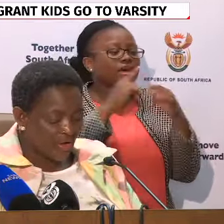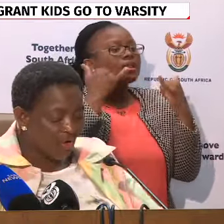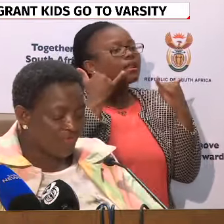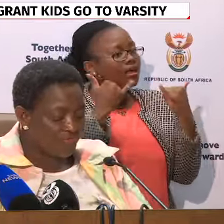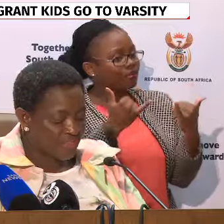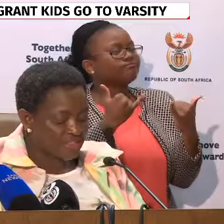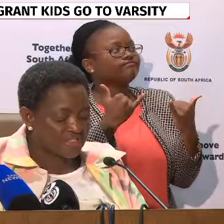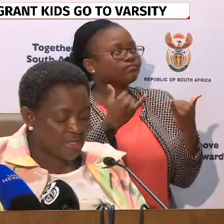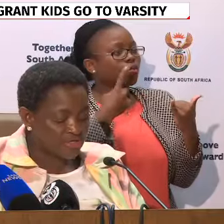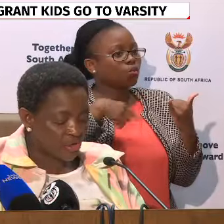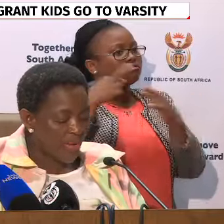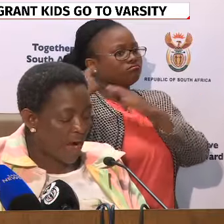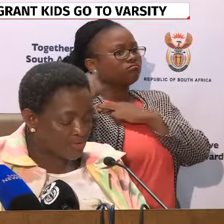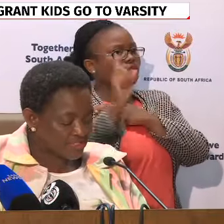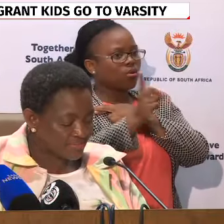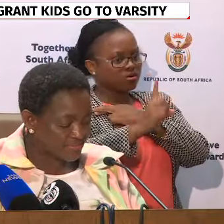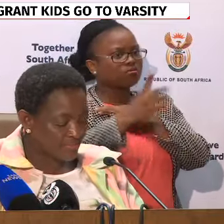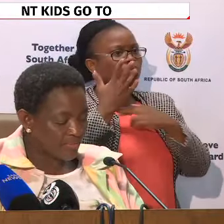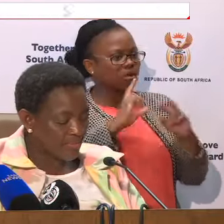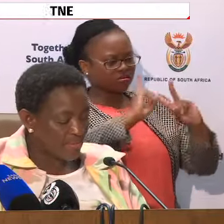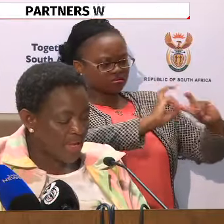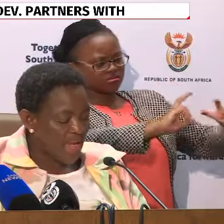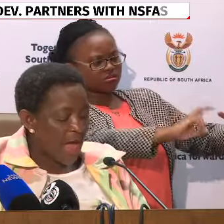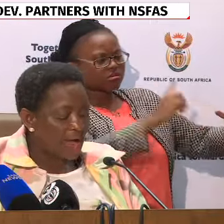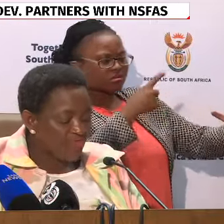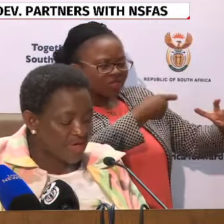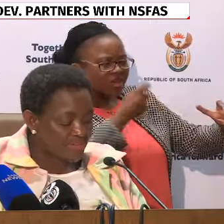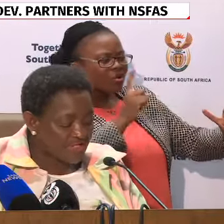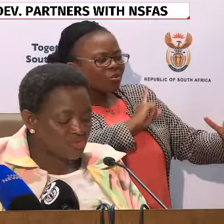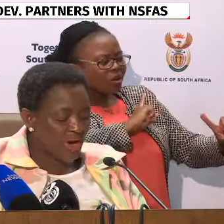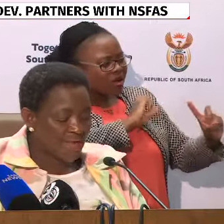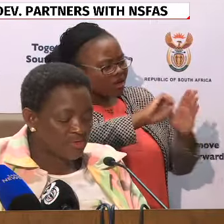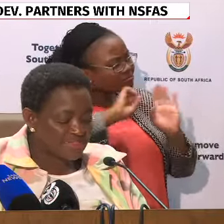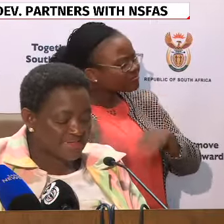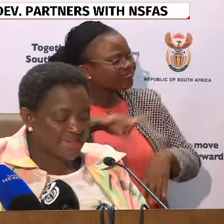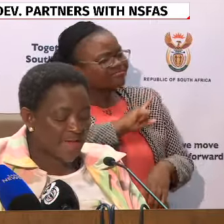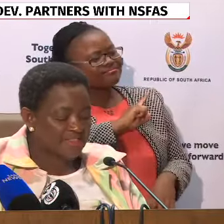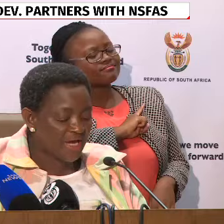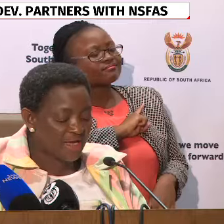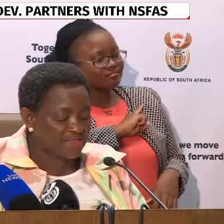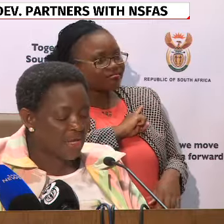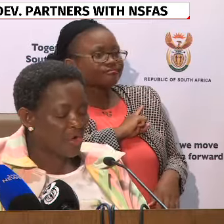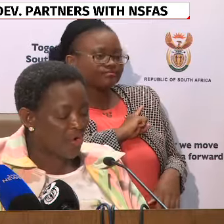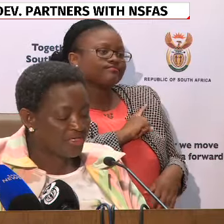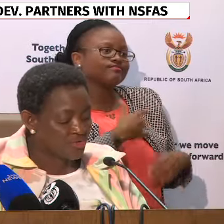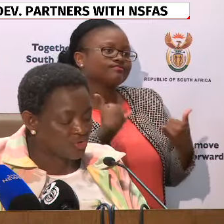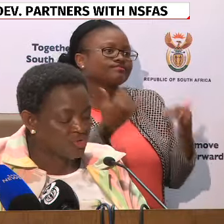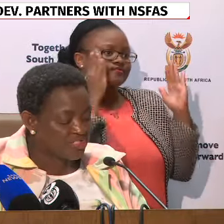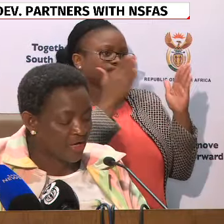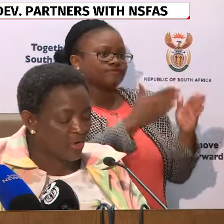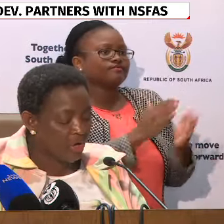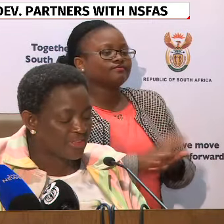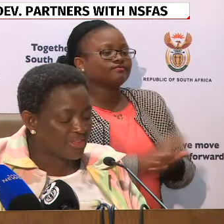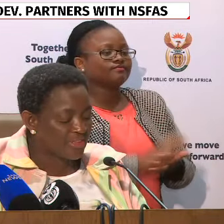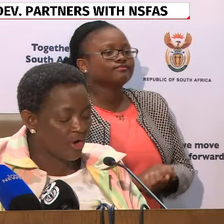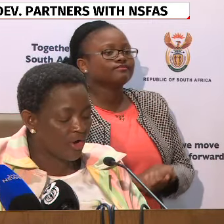of this dropout. I'm very pleased to announce that the girl child continues to